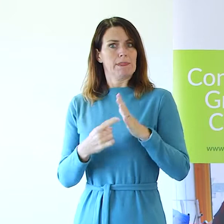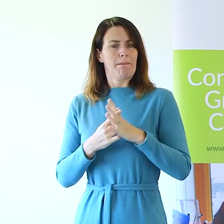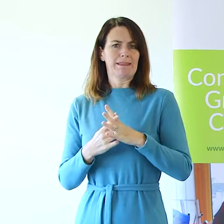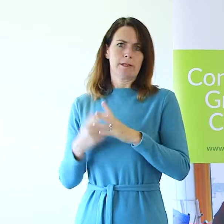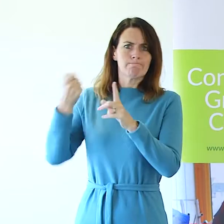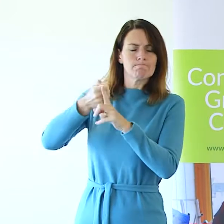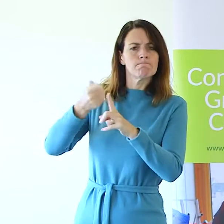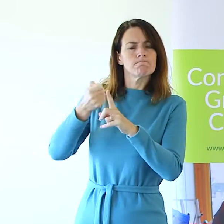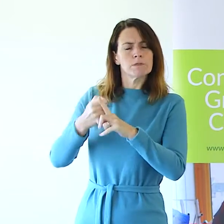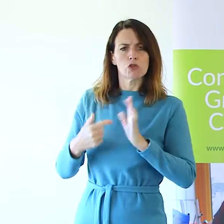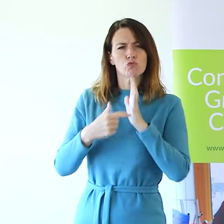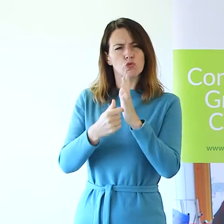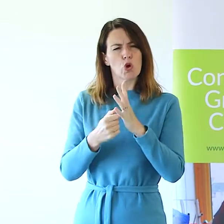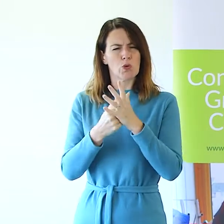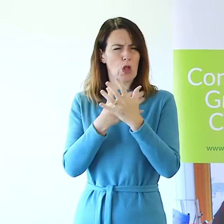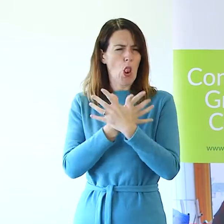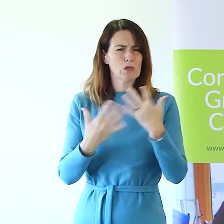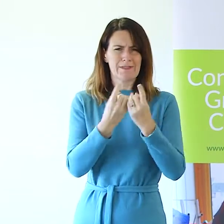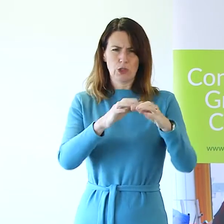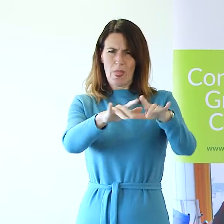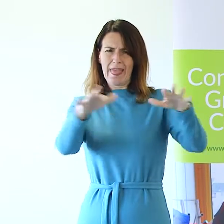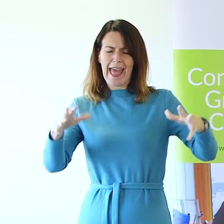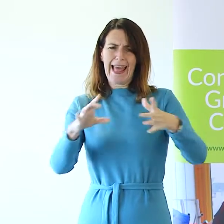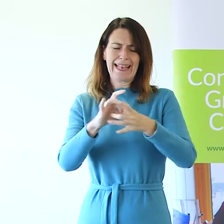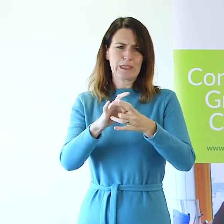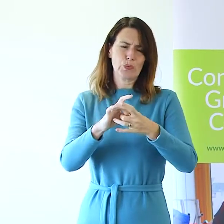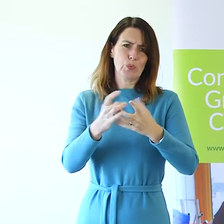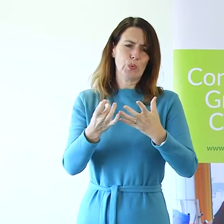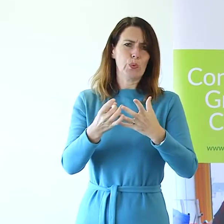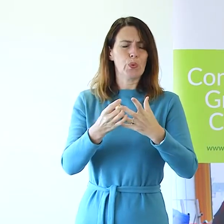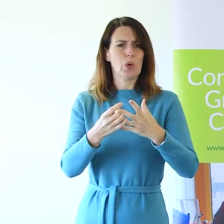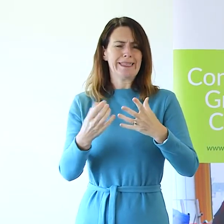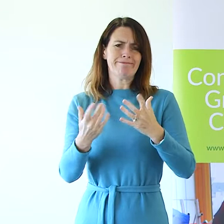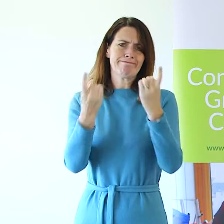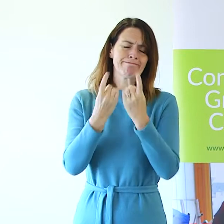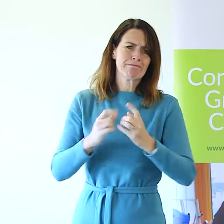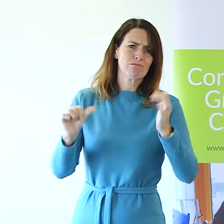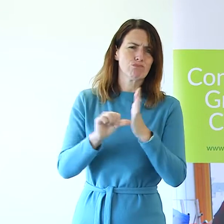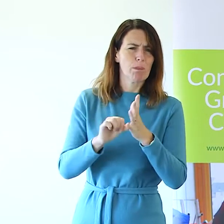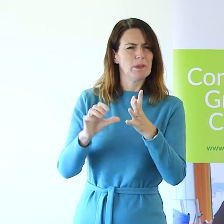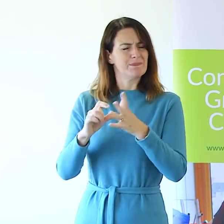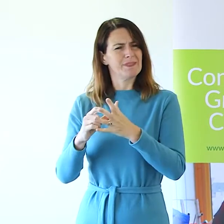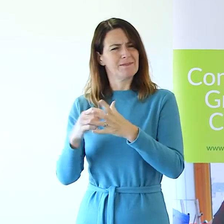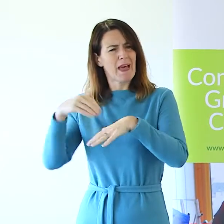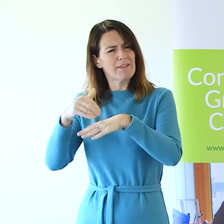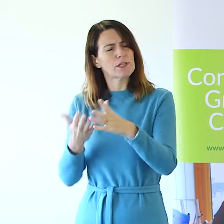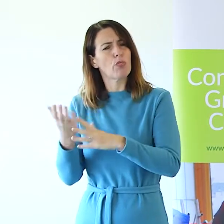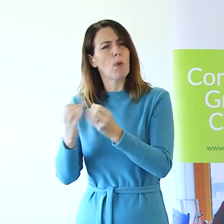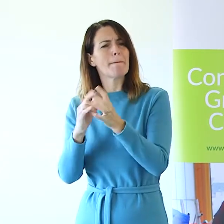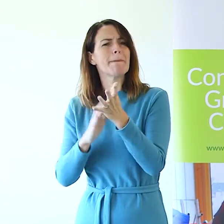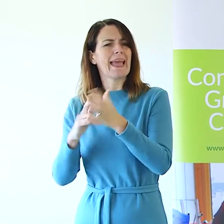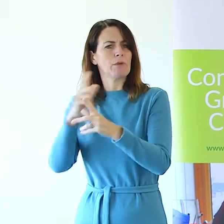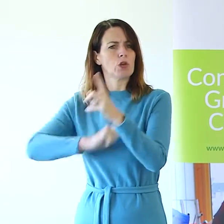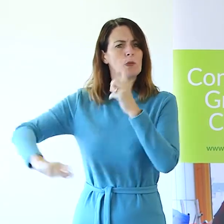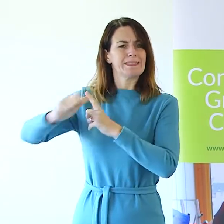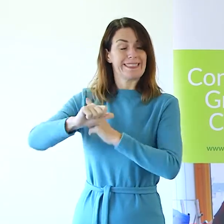of social injustice experienced by the BAME community. We already know young black students